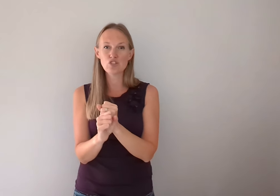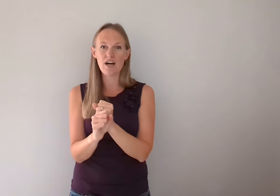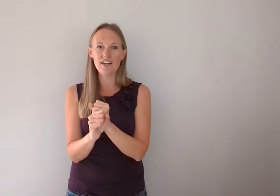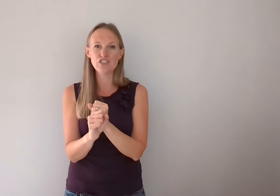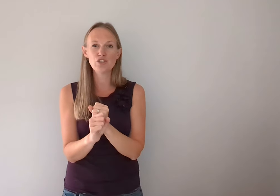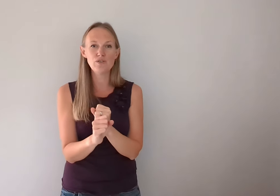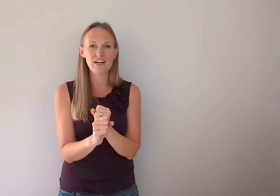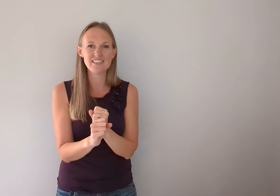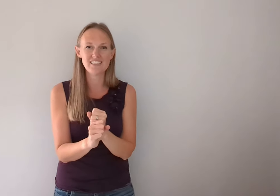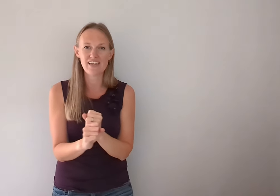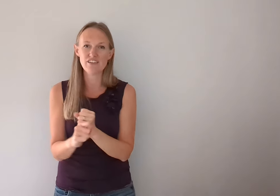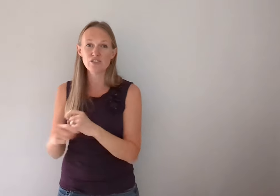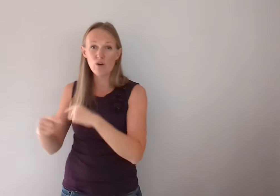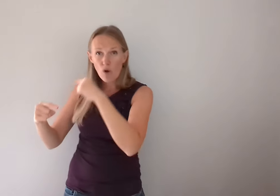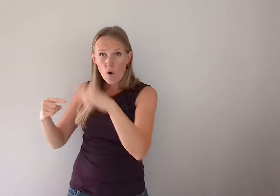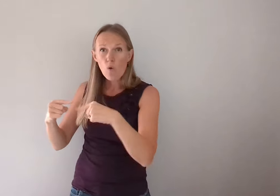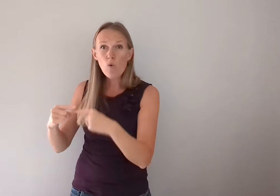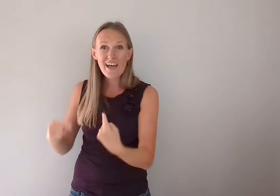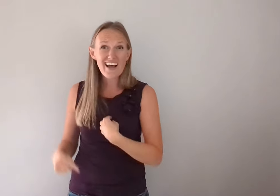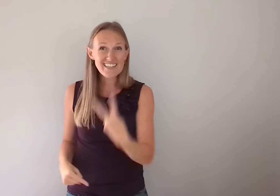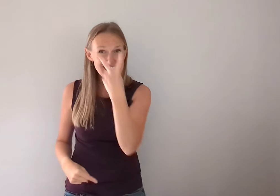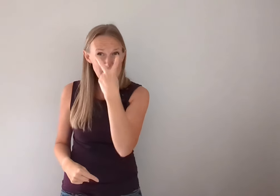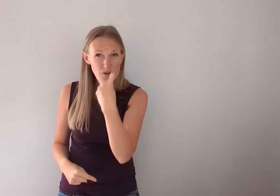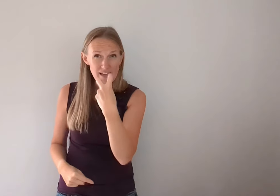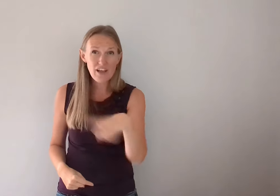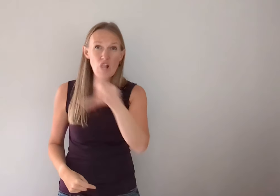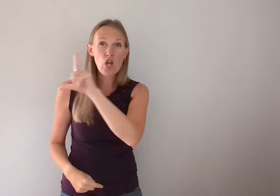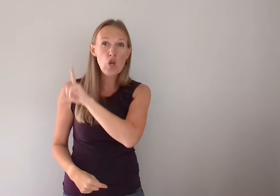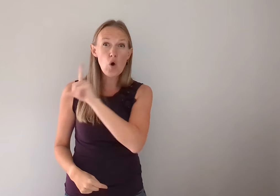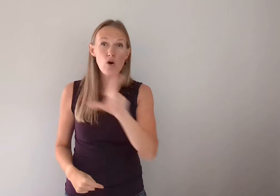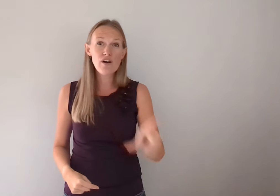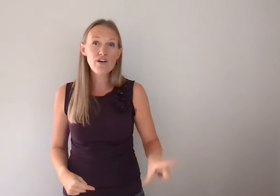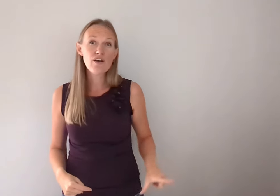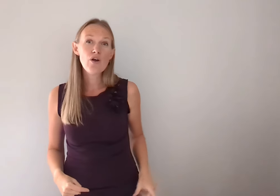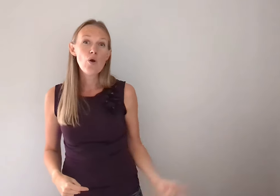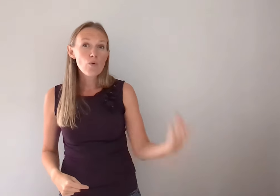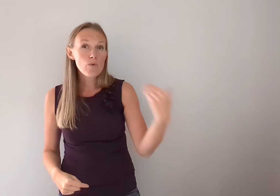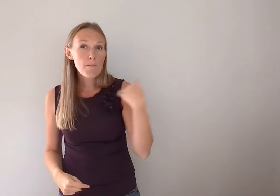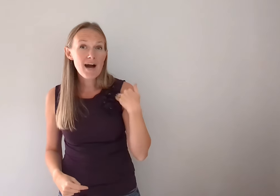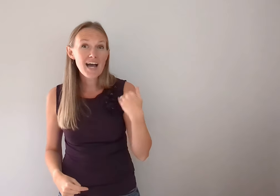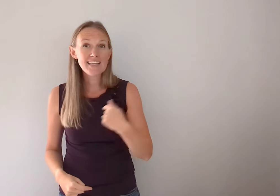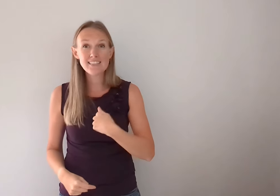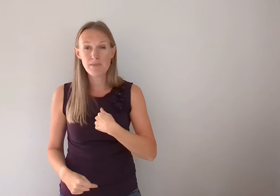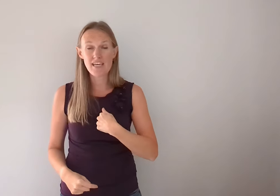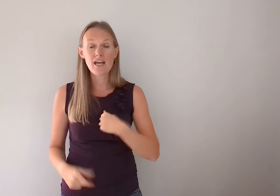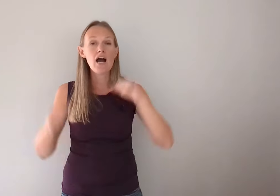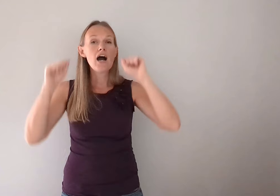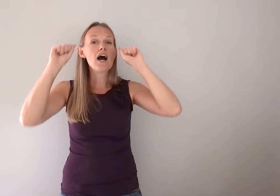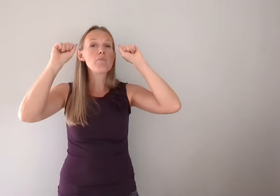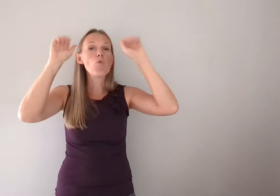two lines together. So when I doubt it. Lord. Remind me. I'm